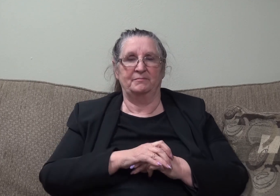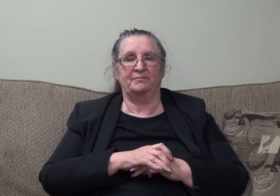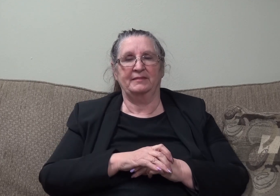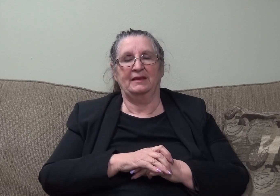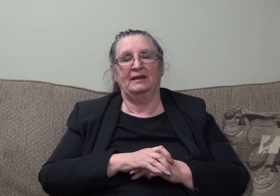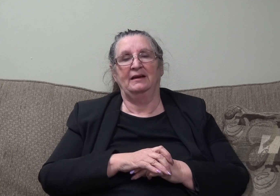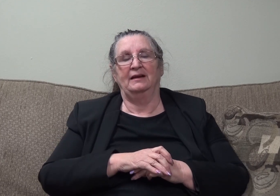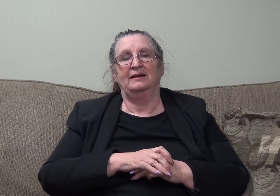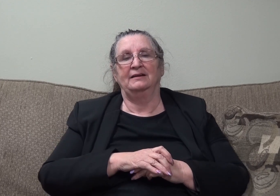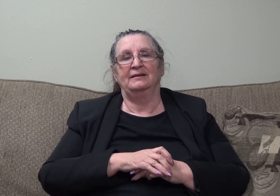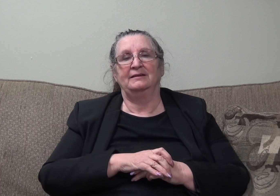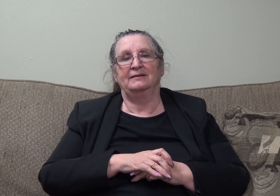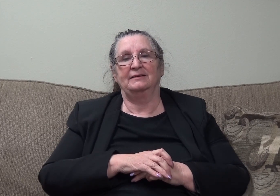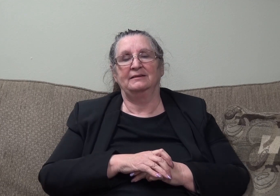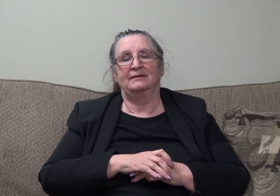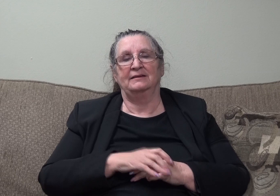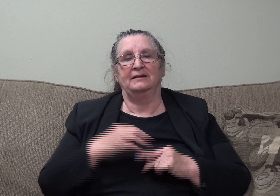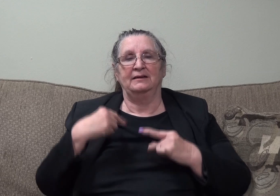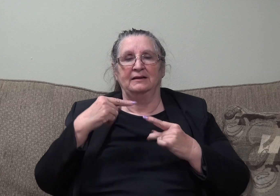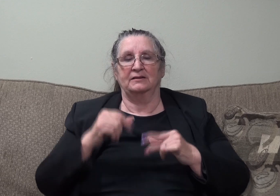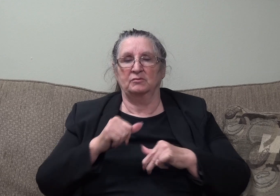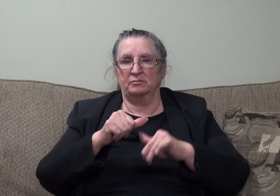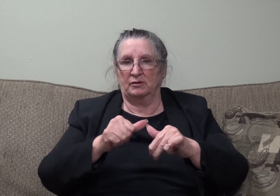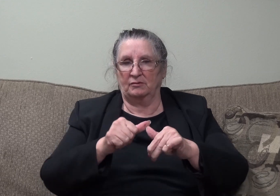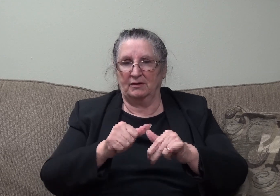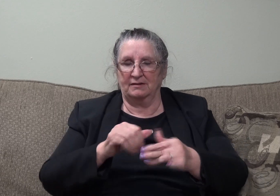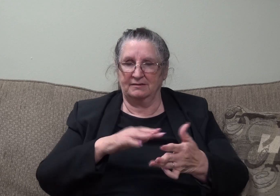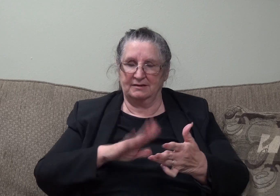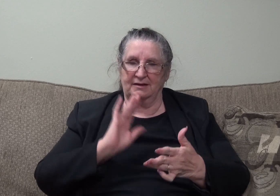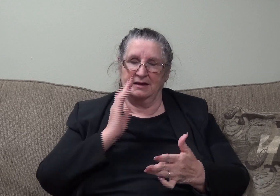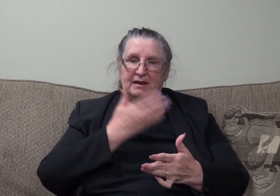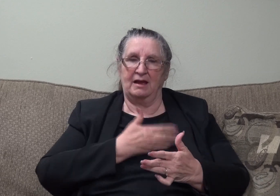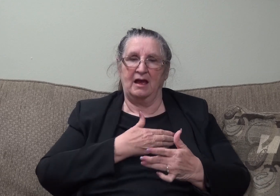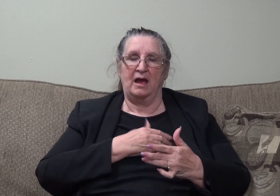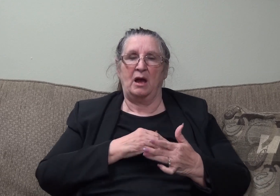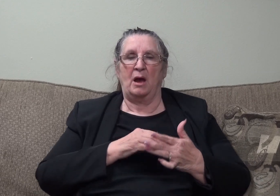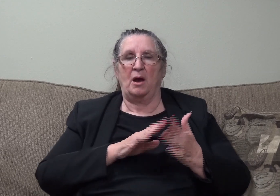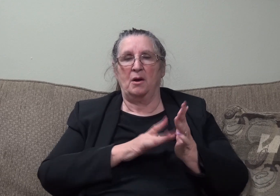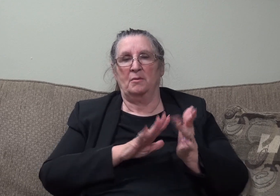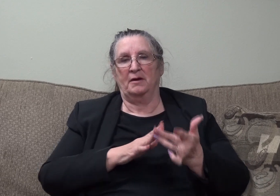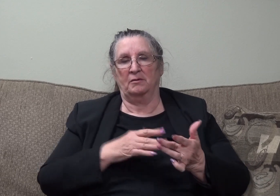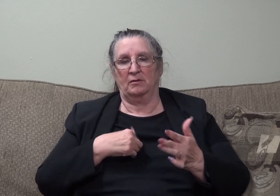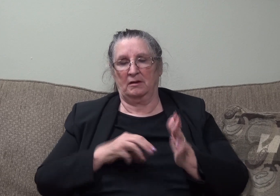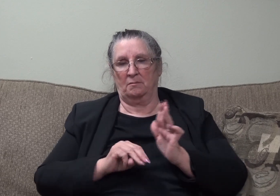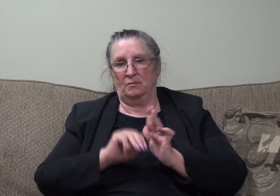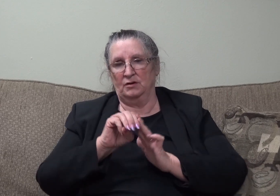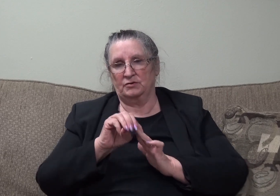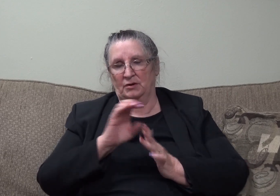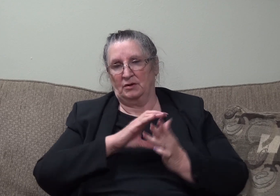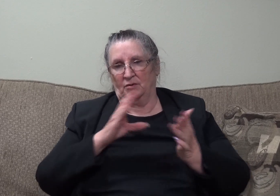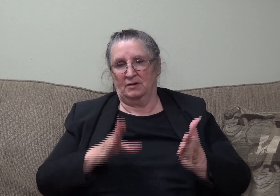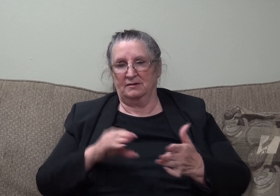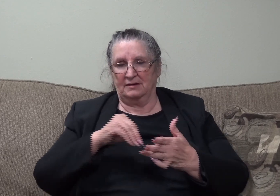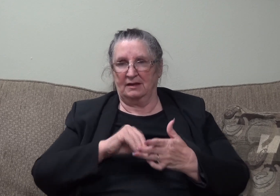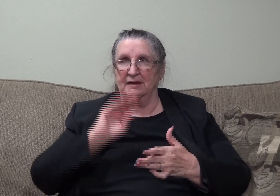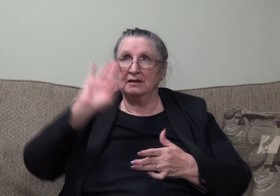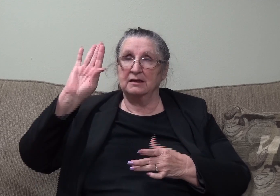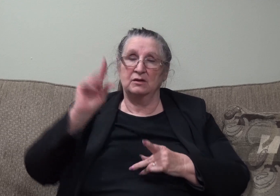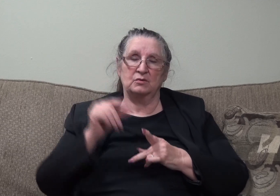So, as we progress studying our Bible, we become these mature Christians in the Word if we are constant.